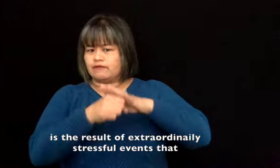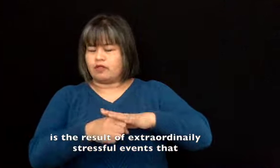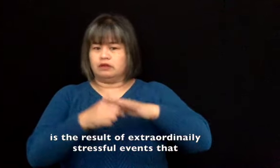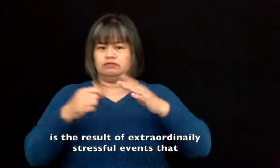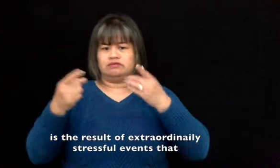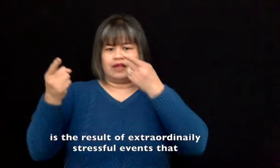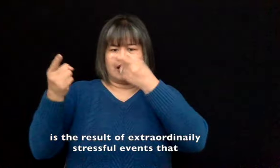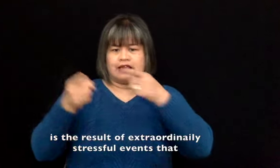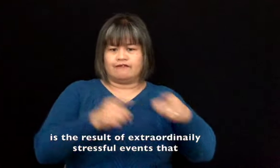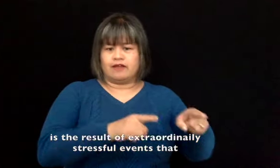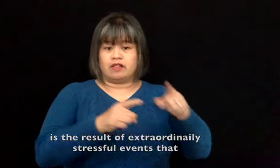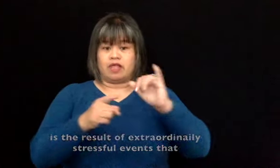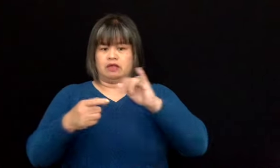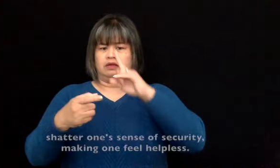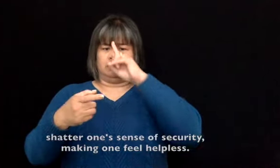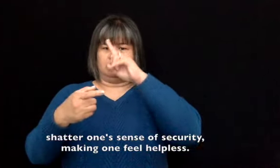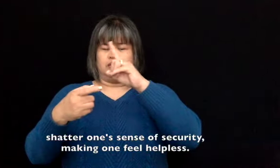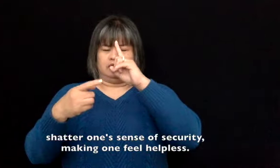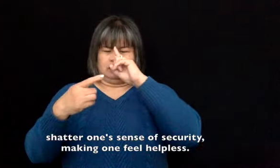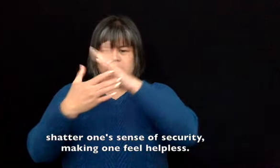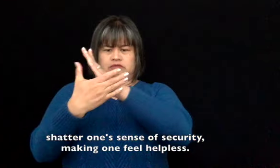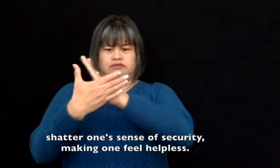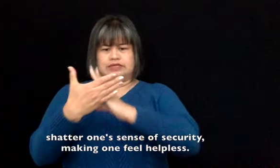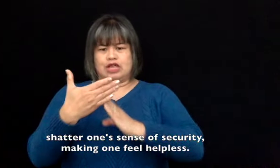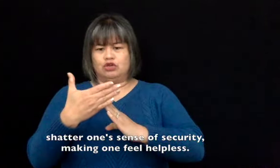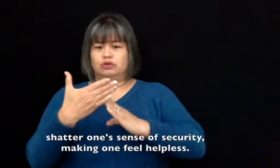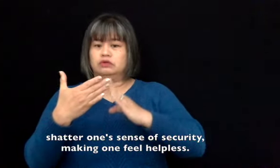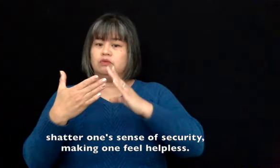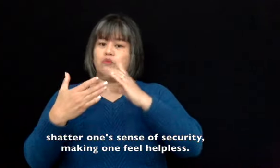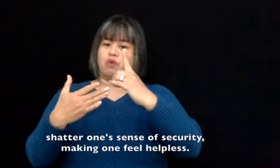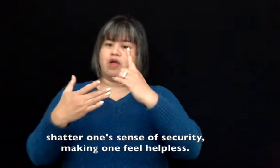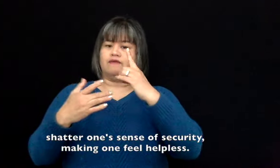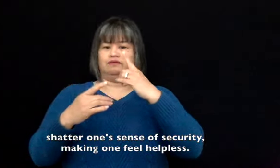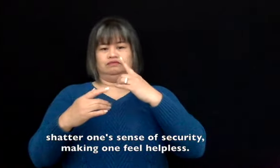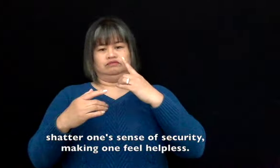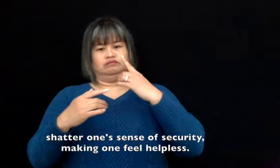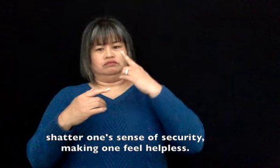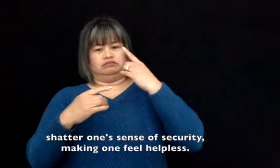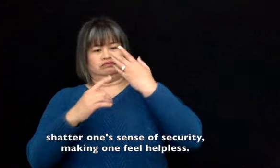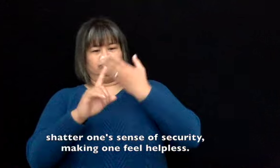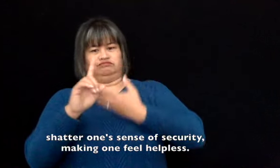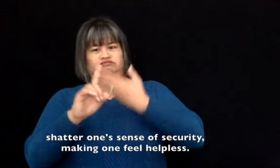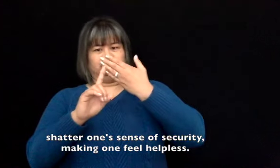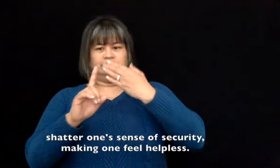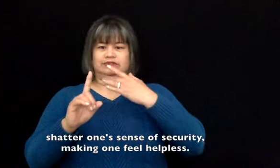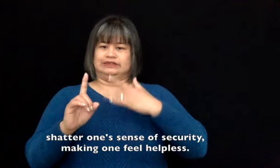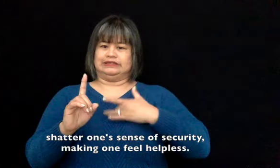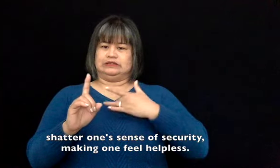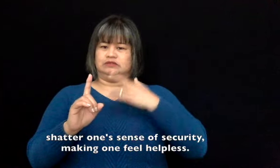that shatters one's sense of security, making one feel helpless.